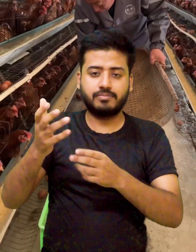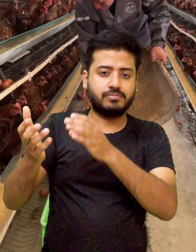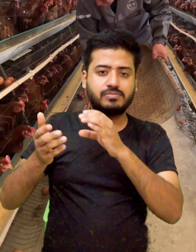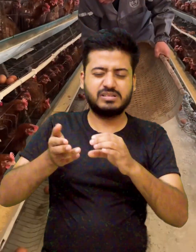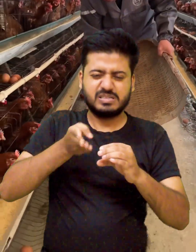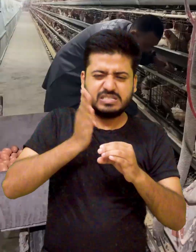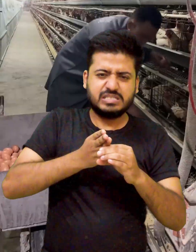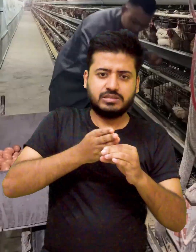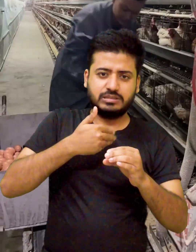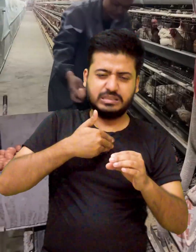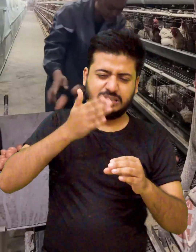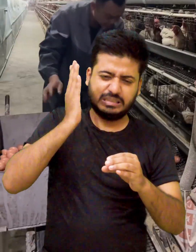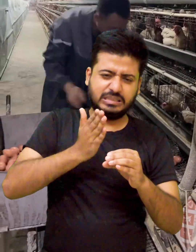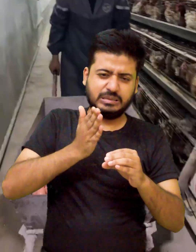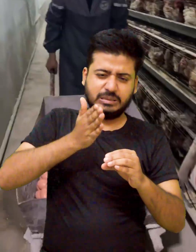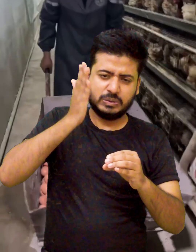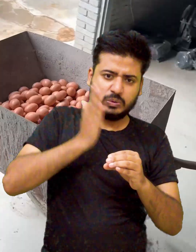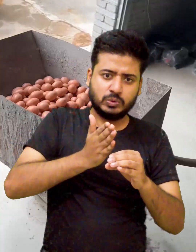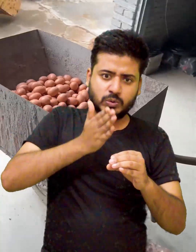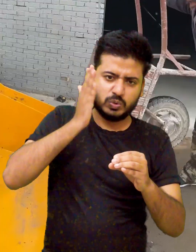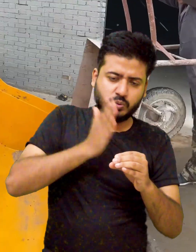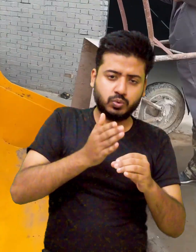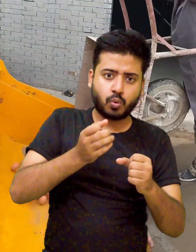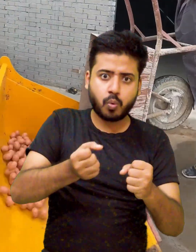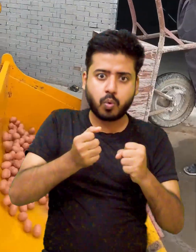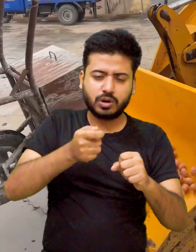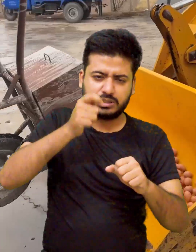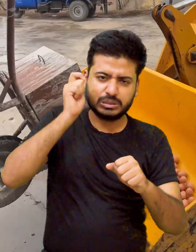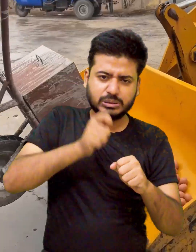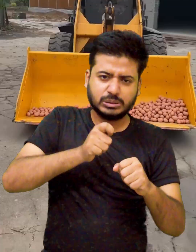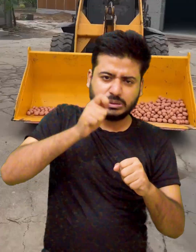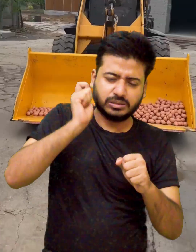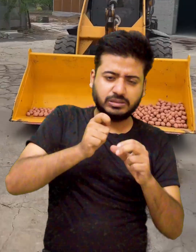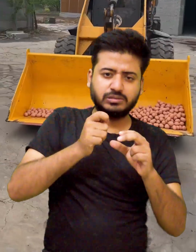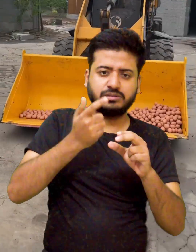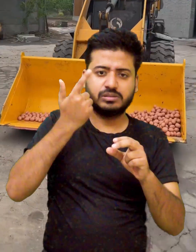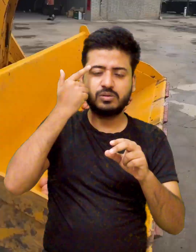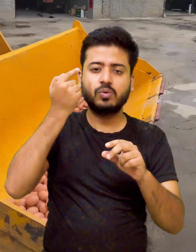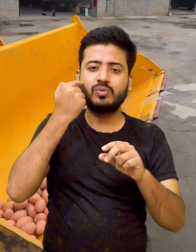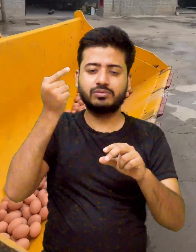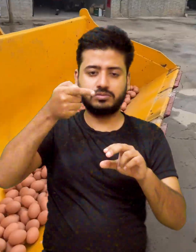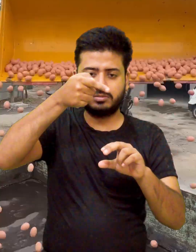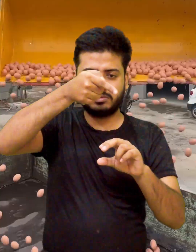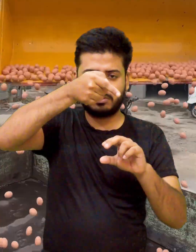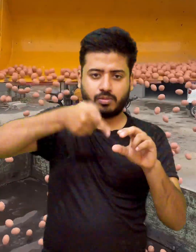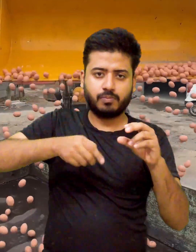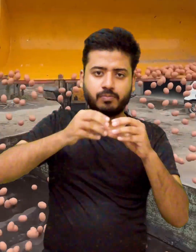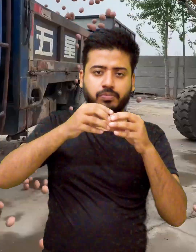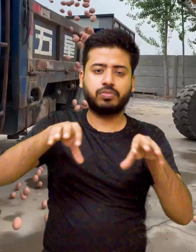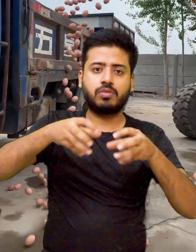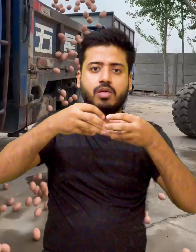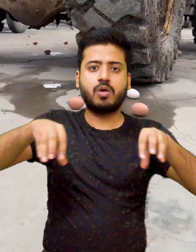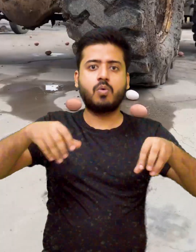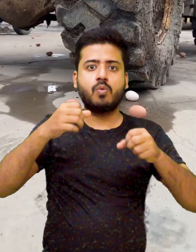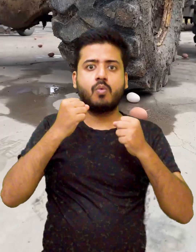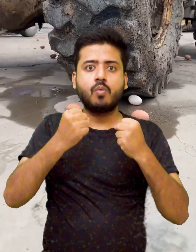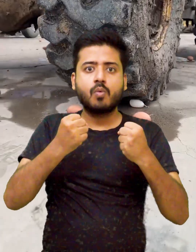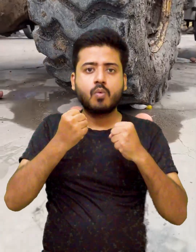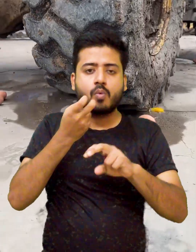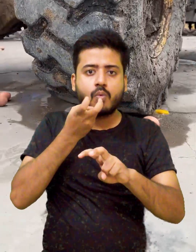the impressive compressive strength of common chicken eggs ostrich eggs ostrich eggs are the largest and strongest eggs in the world